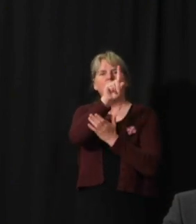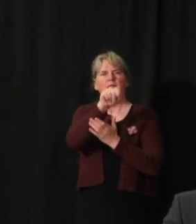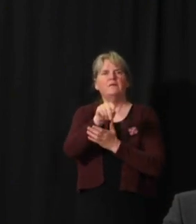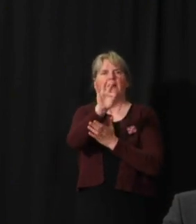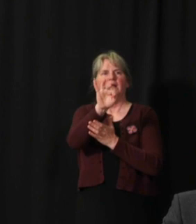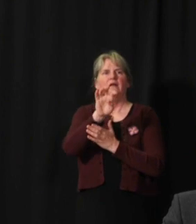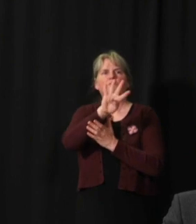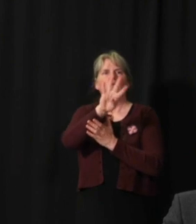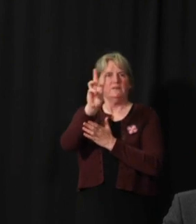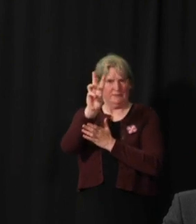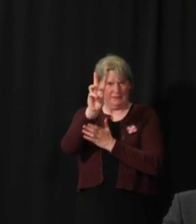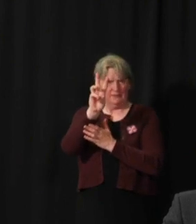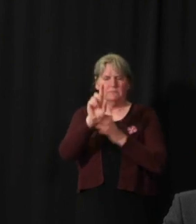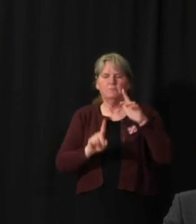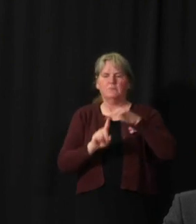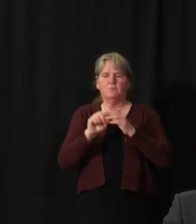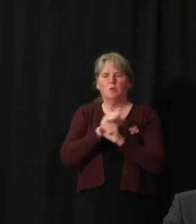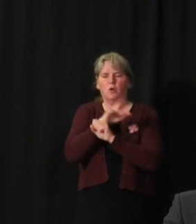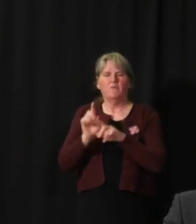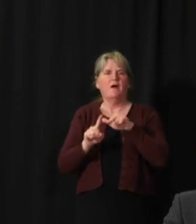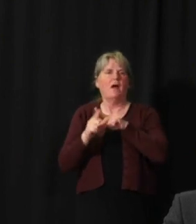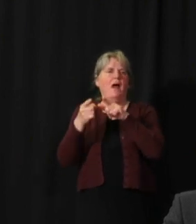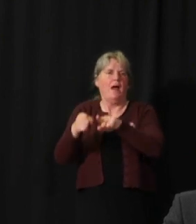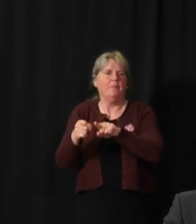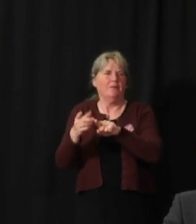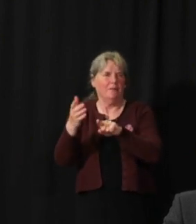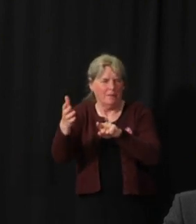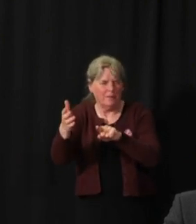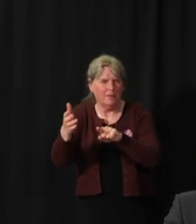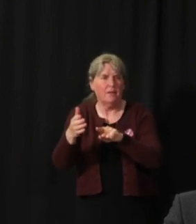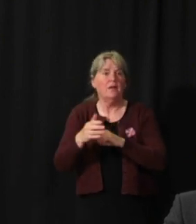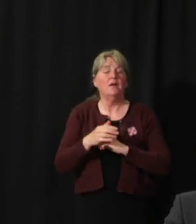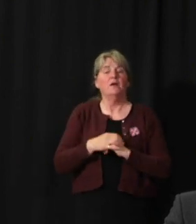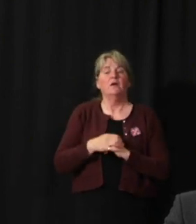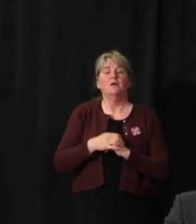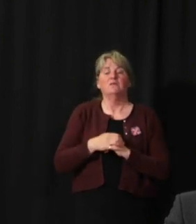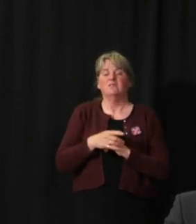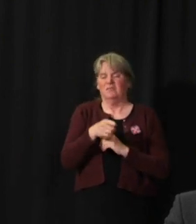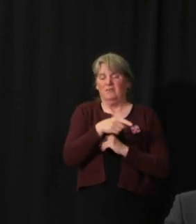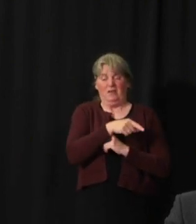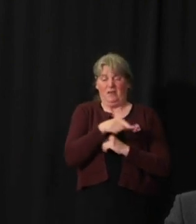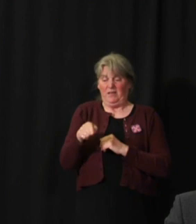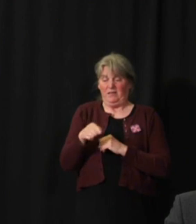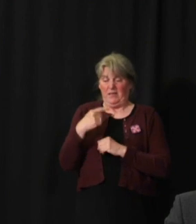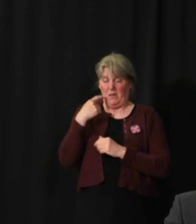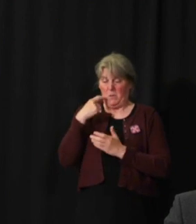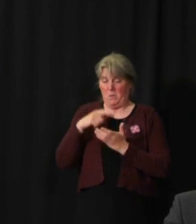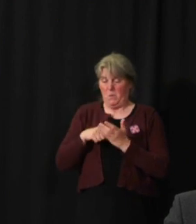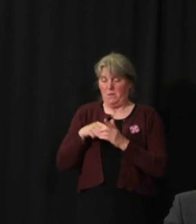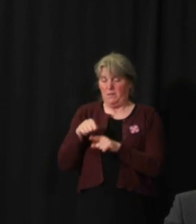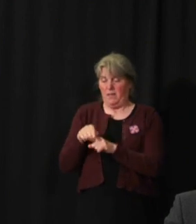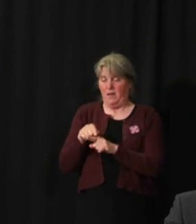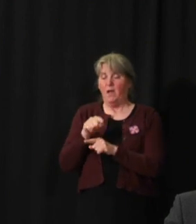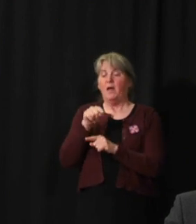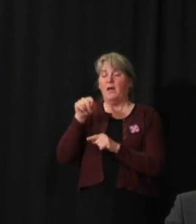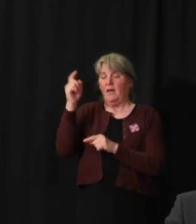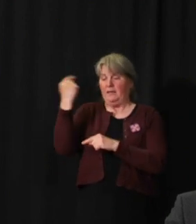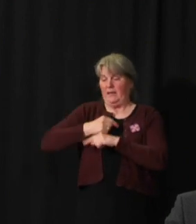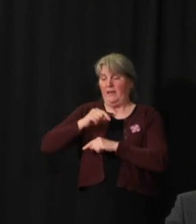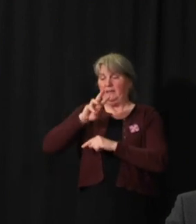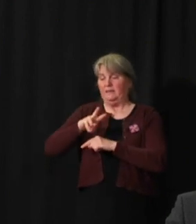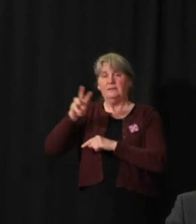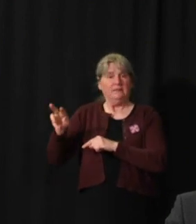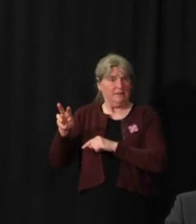of which on a particular day, at day 66, there would be 639 active